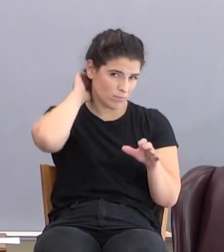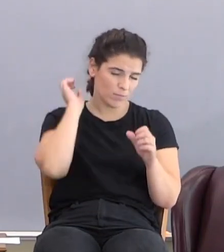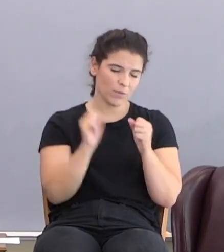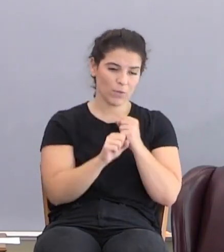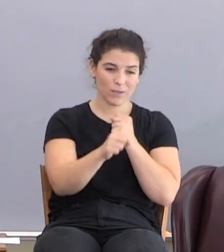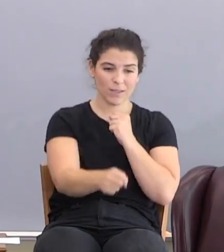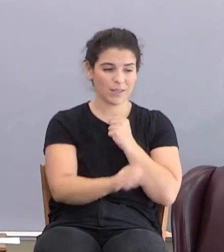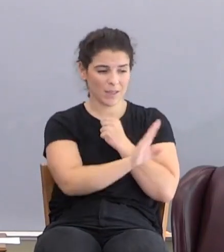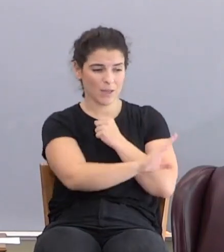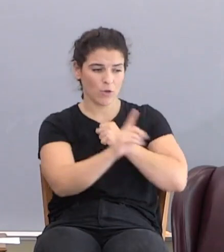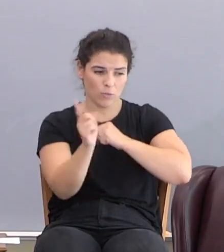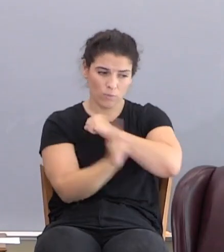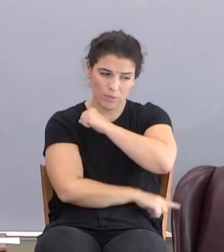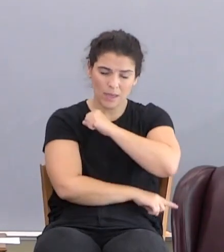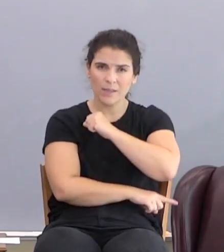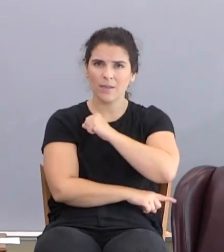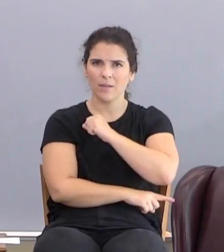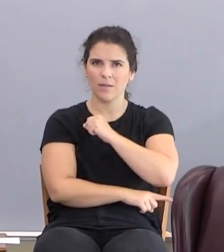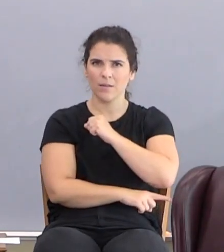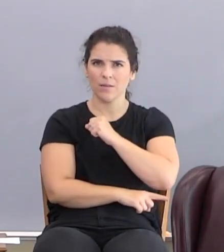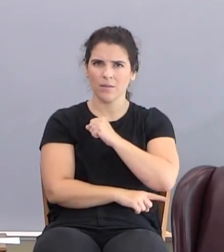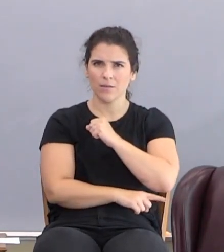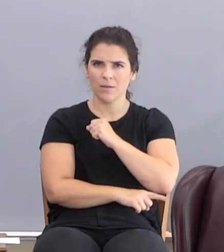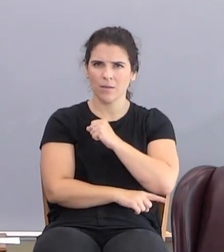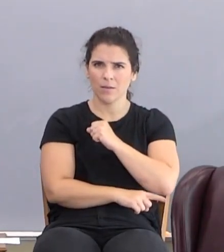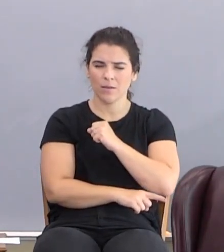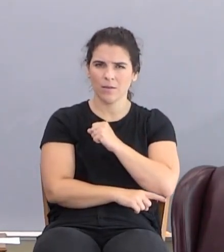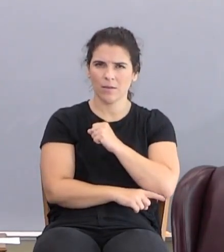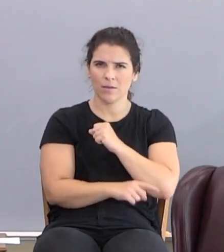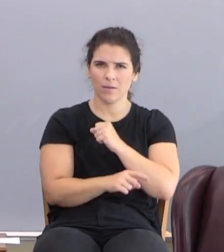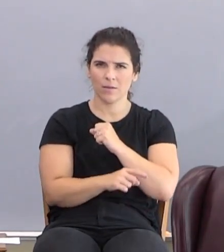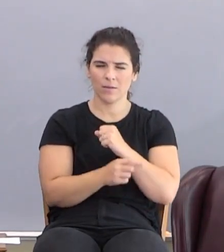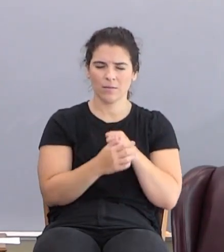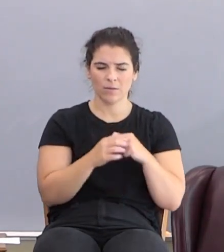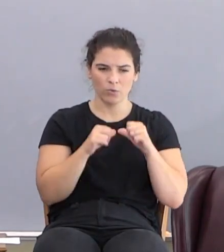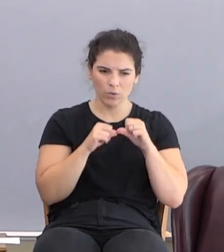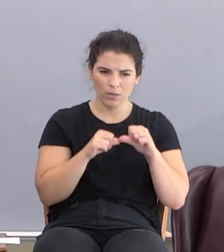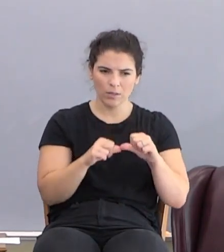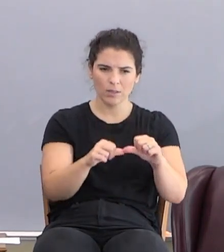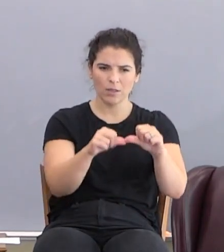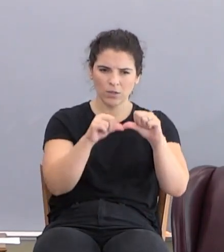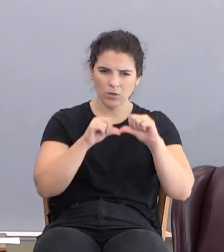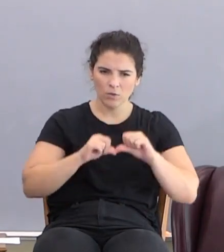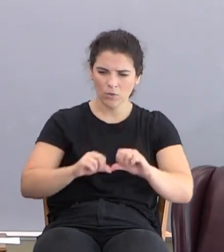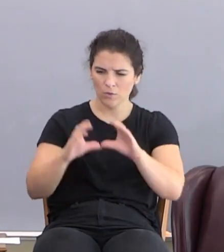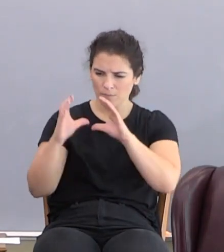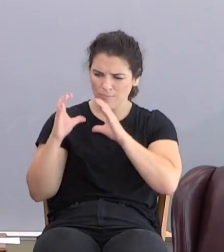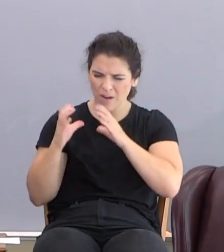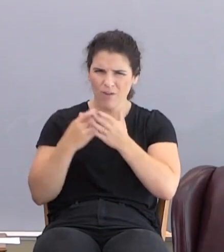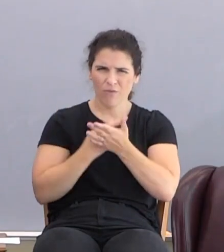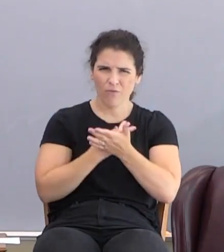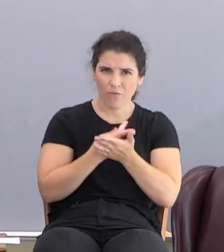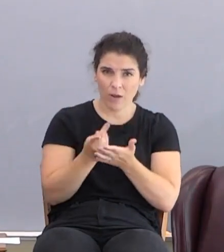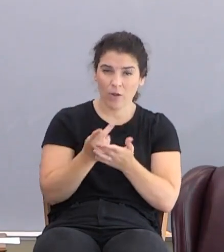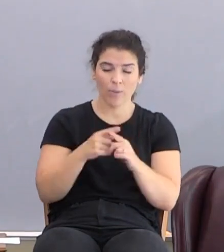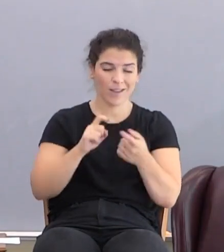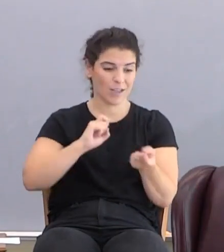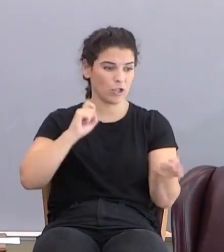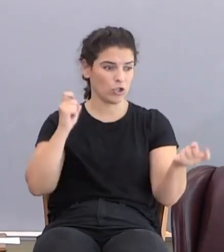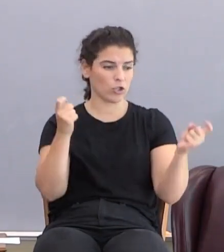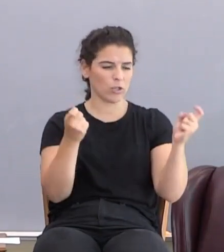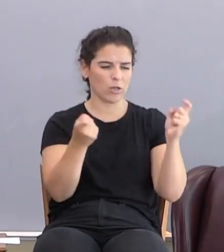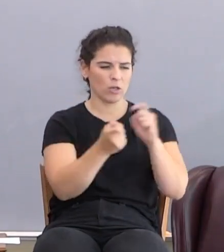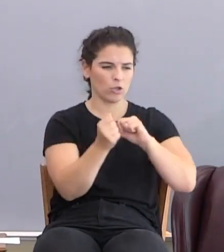his responsibility to bear his failure. But they've changed the curse